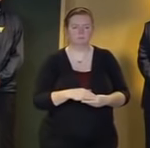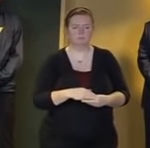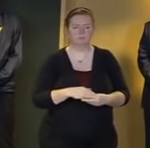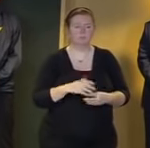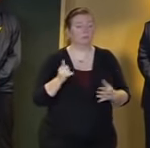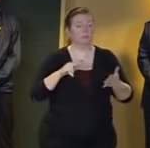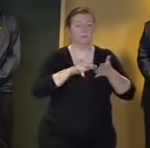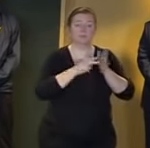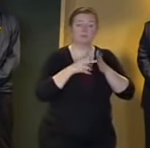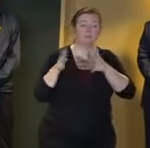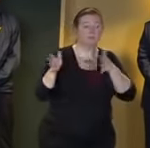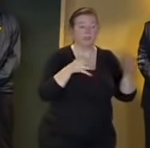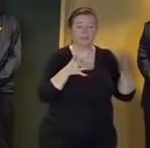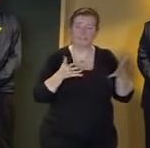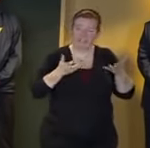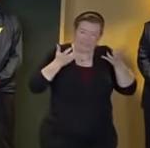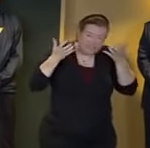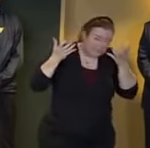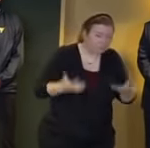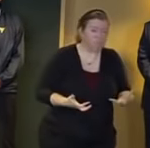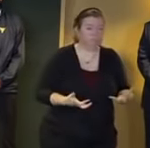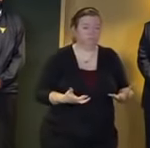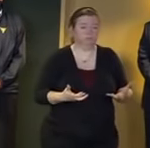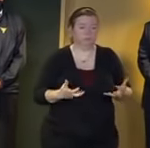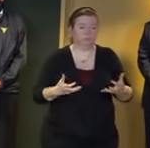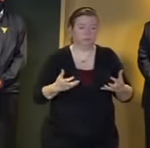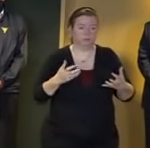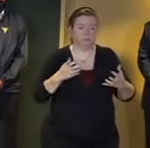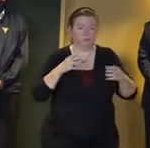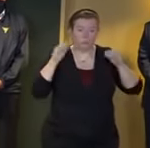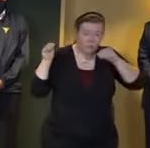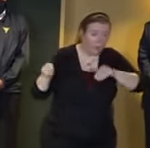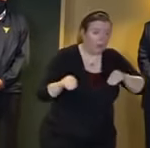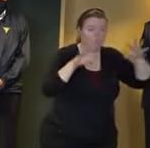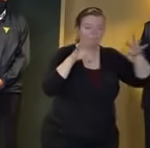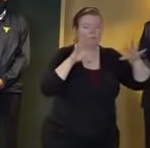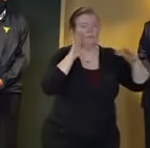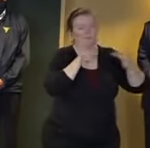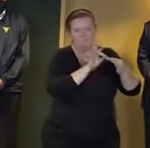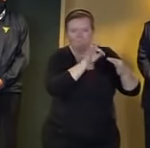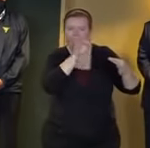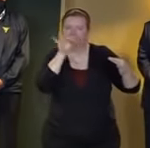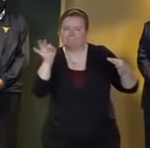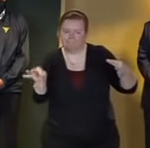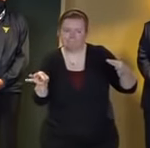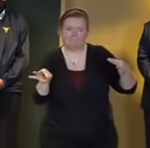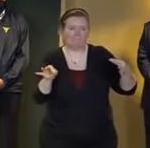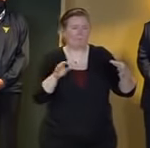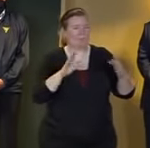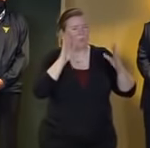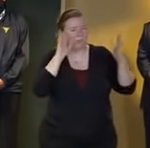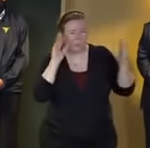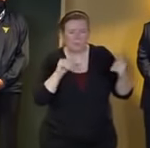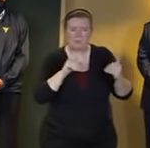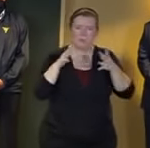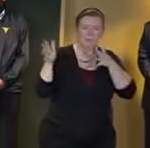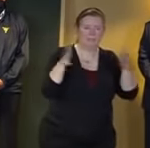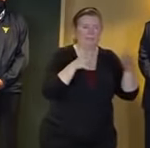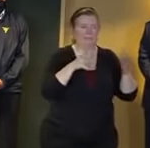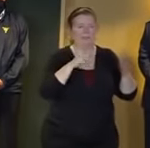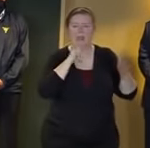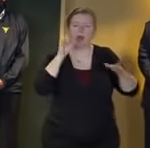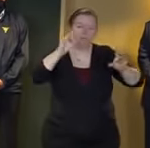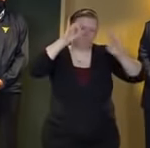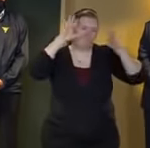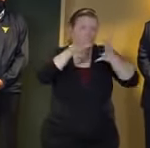so let's hope that the wind does not get to the point where it's going to be detrimental to